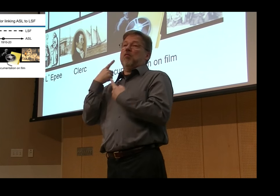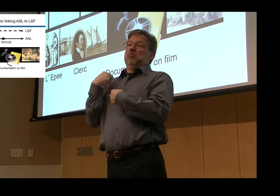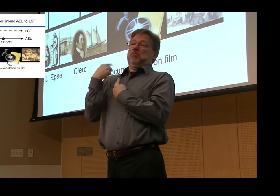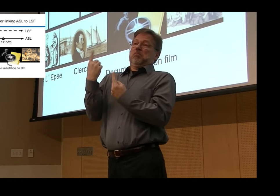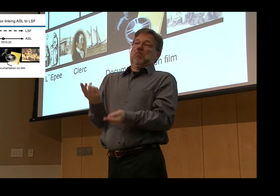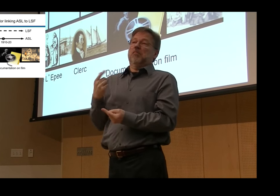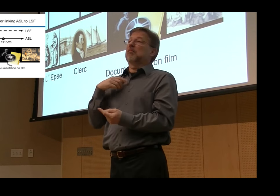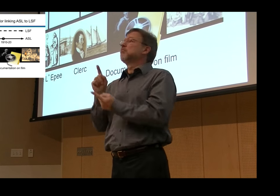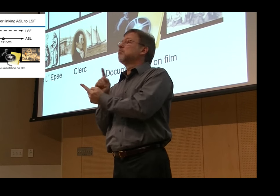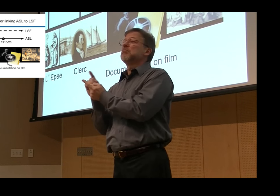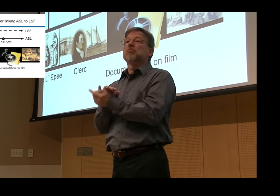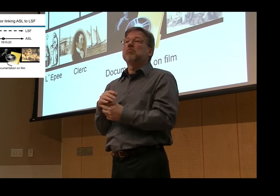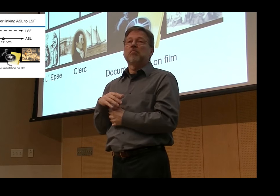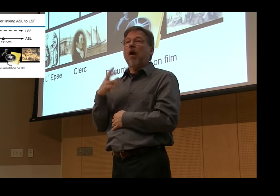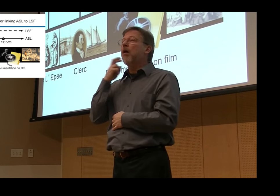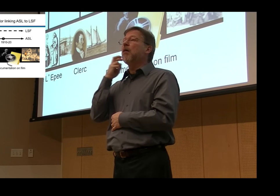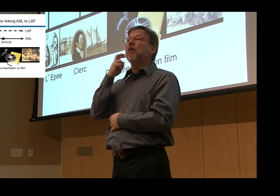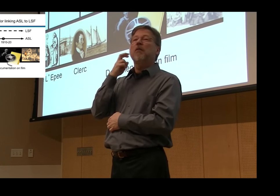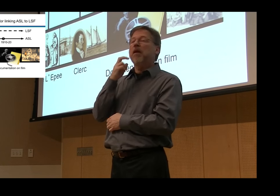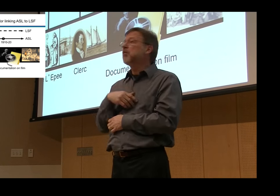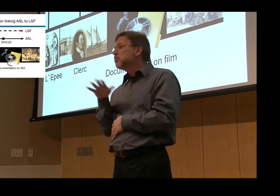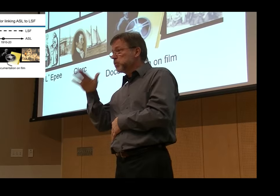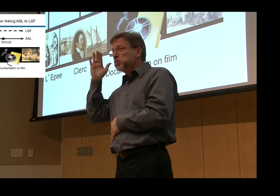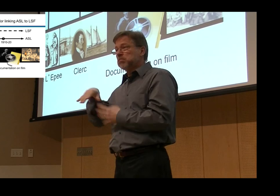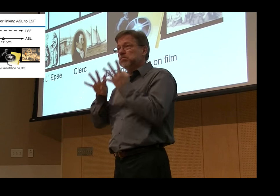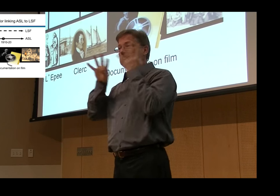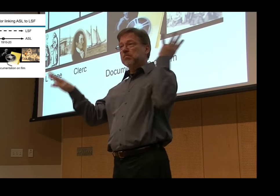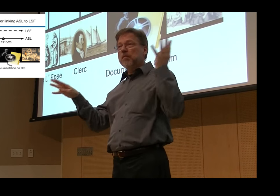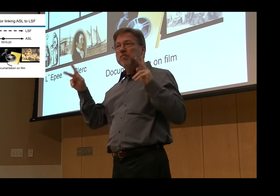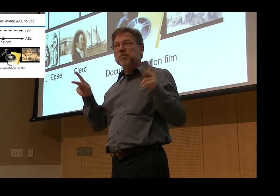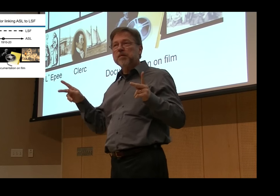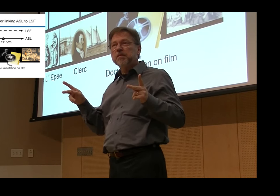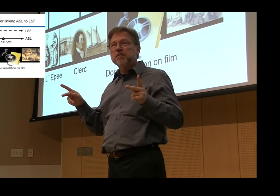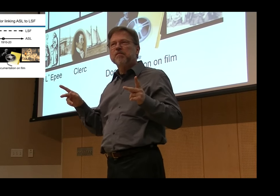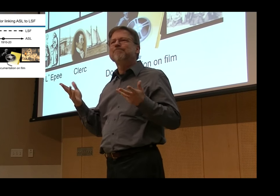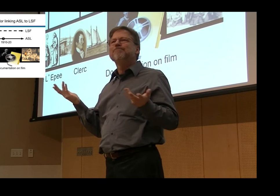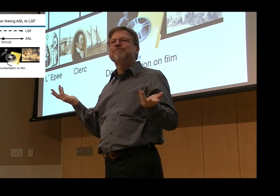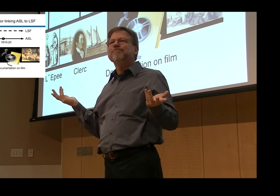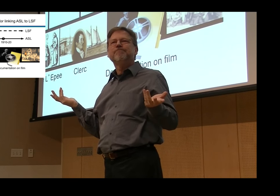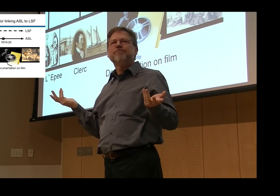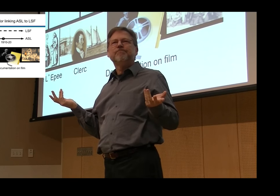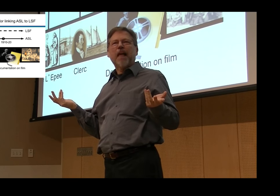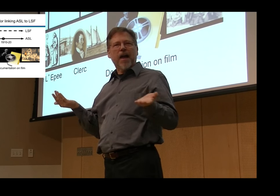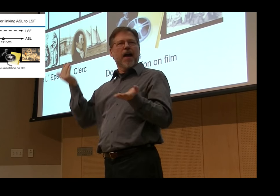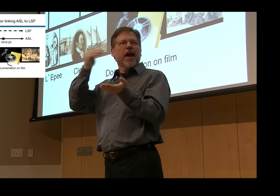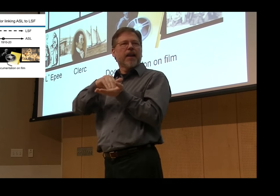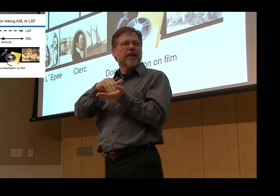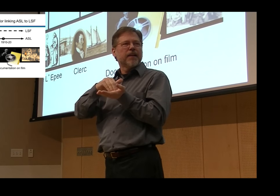As you know, many of you are familiar with the Veditz film, the George Veditz film. But encountering people